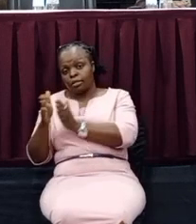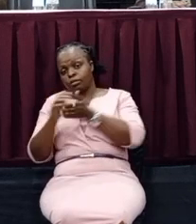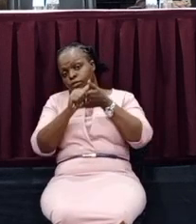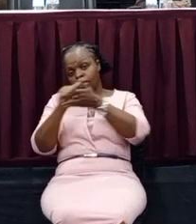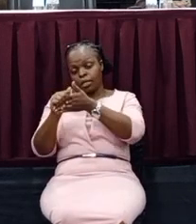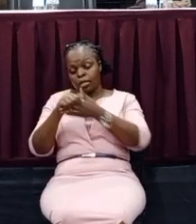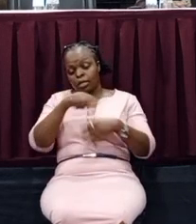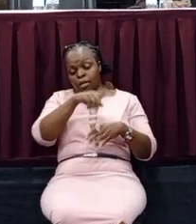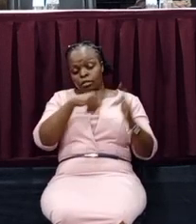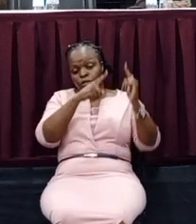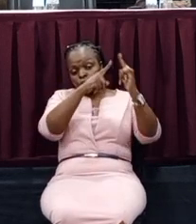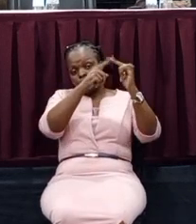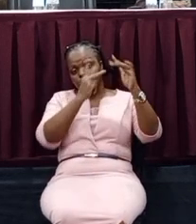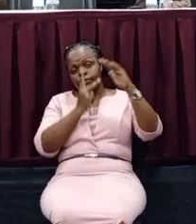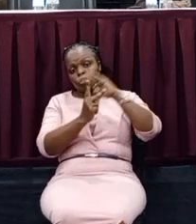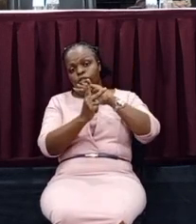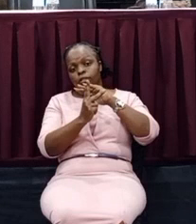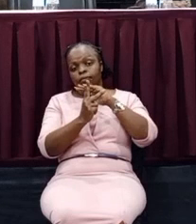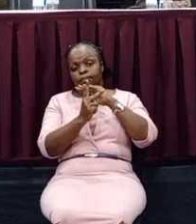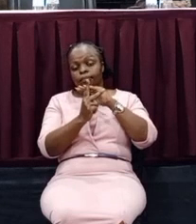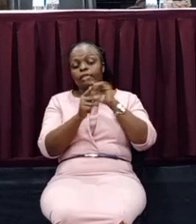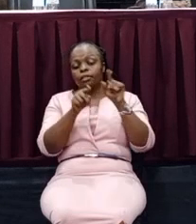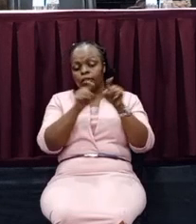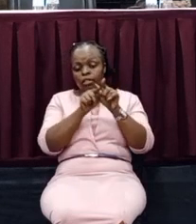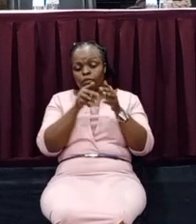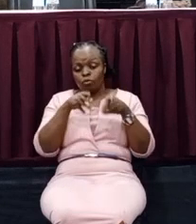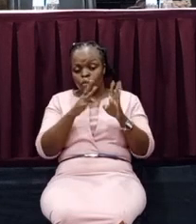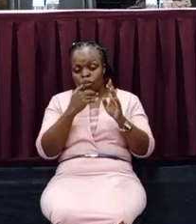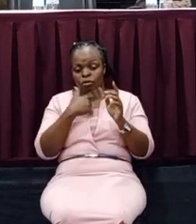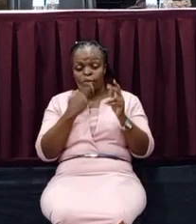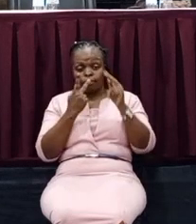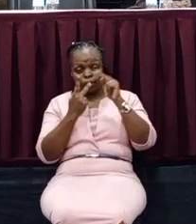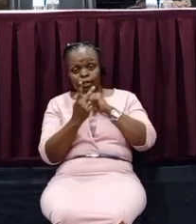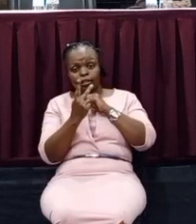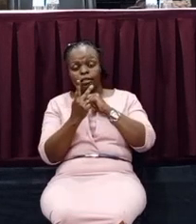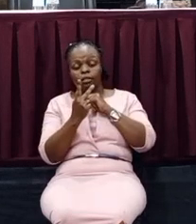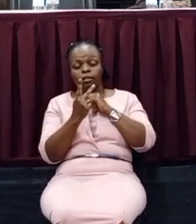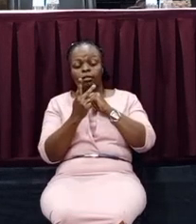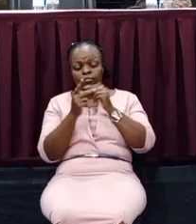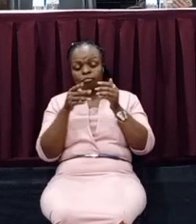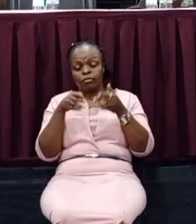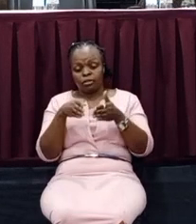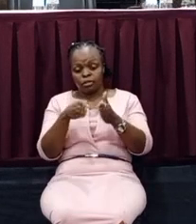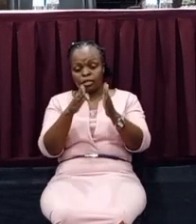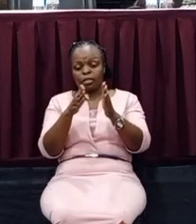towards a vision. The same way you have seen the track, an athletics track.